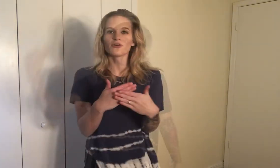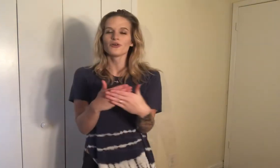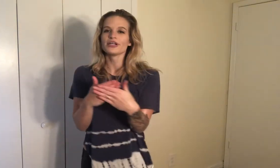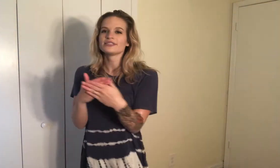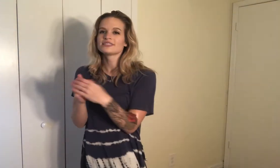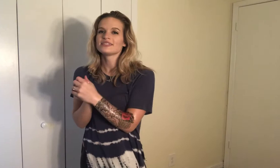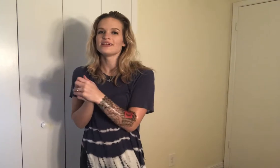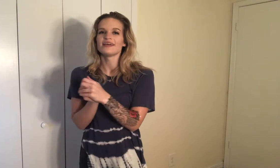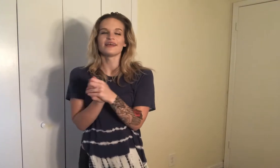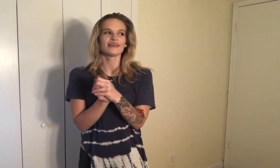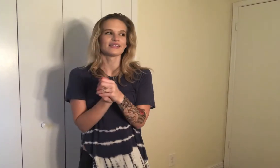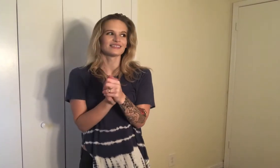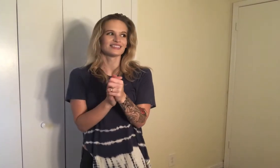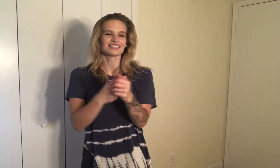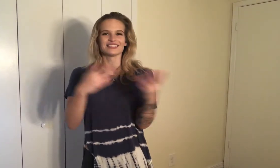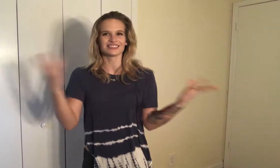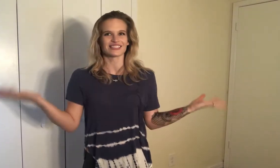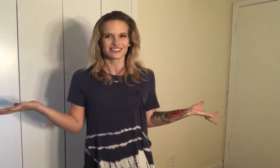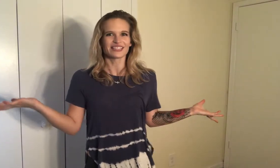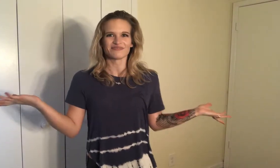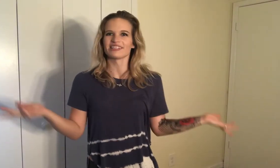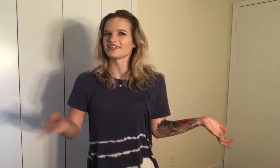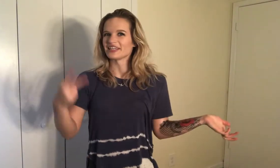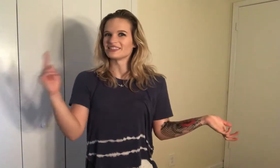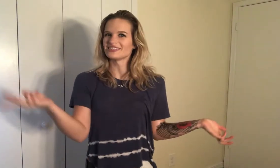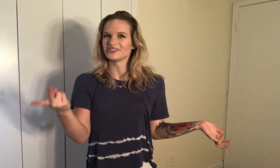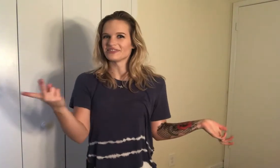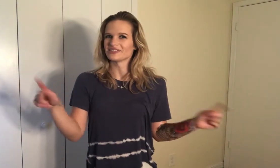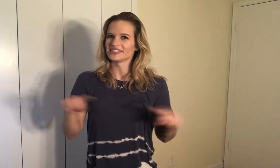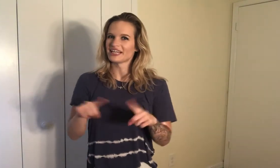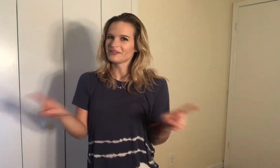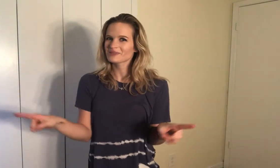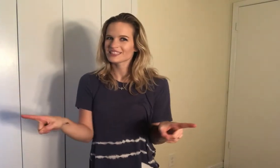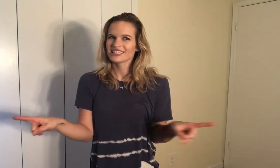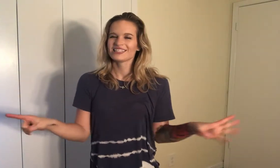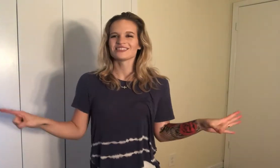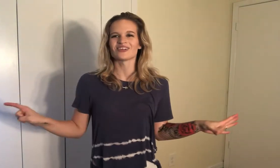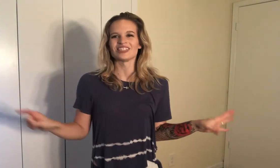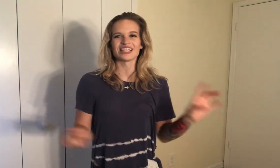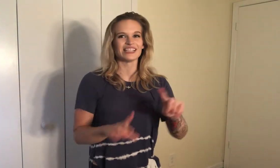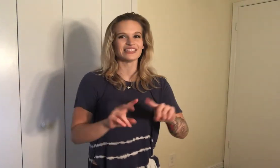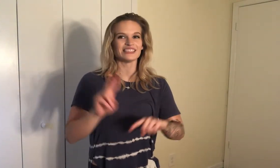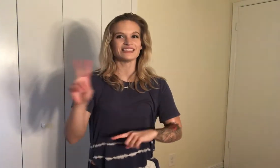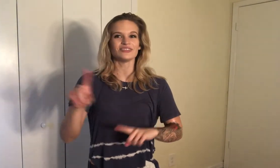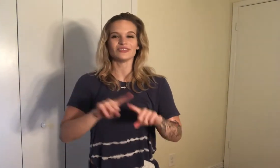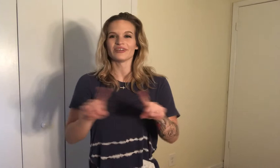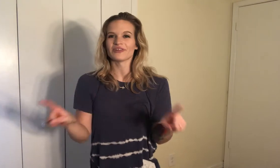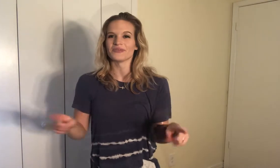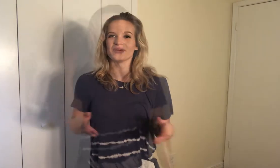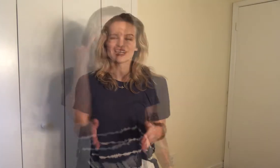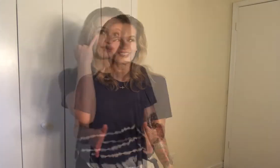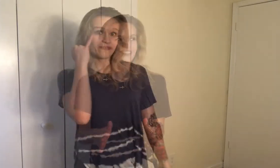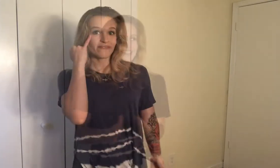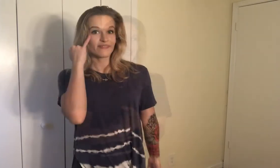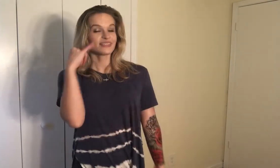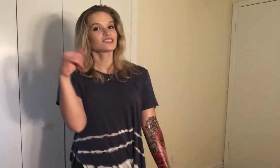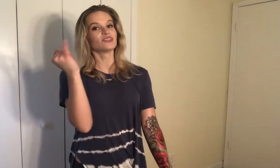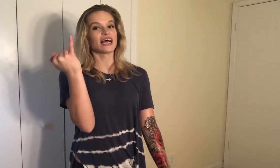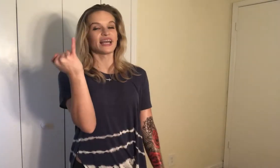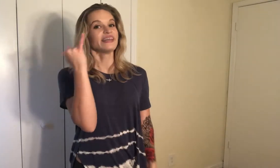-chorus and it says like the same thing again two different times so I signed it two different ways so an eye